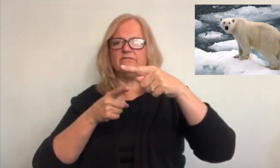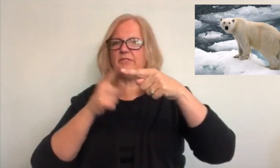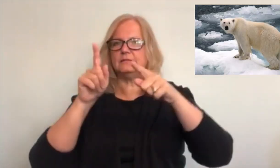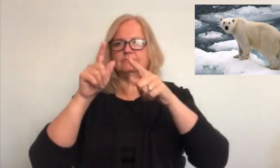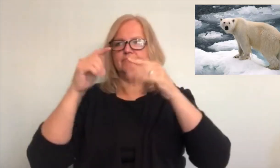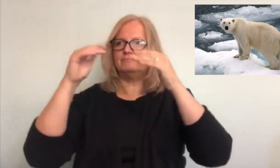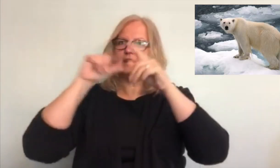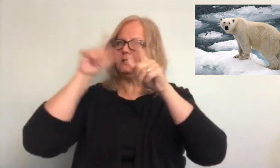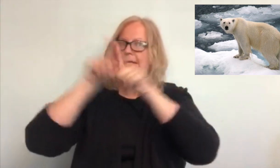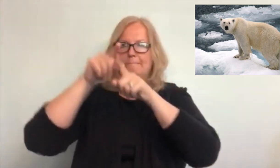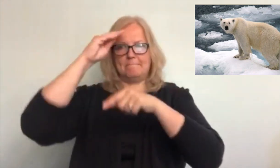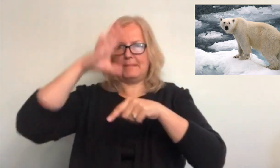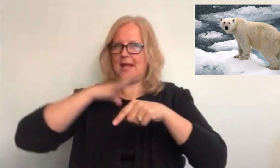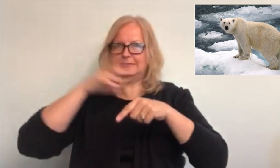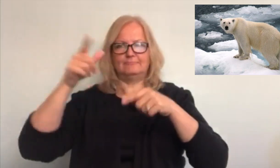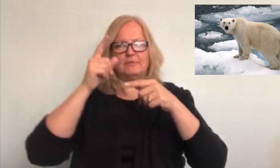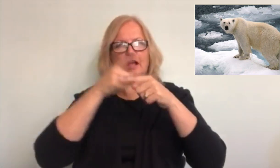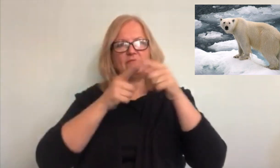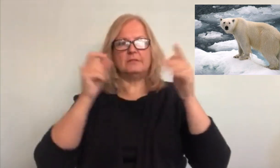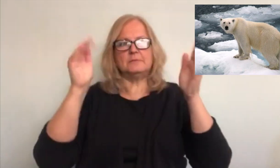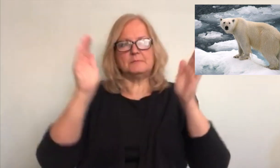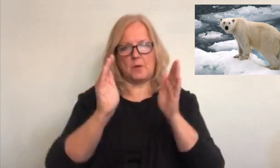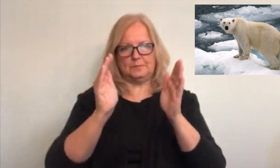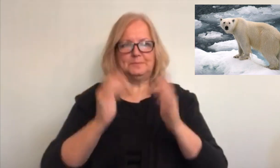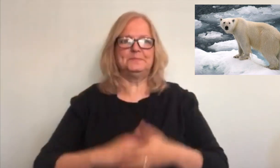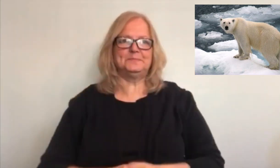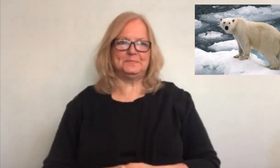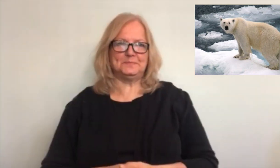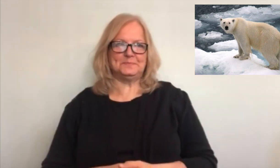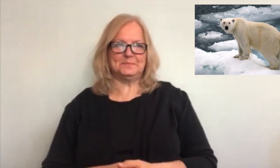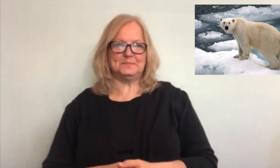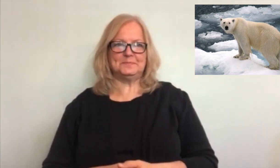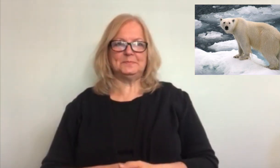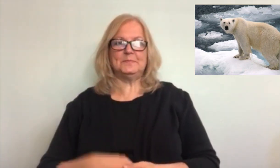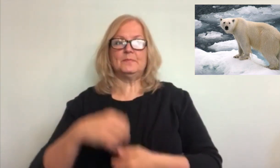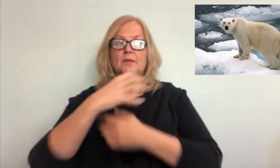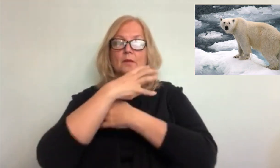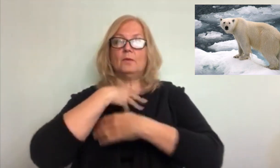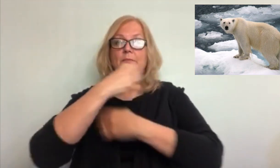Female polar bears are usually only about half the weight of a male polar bear.